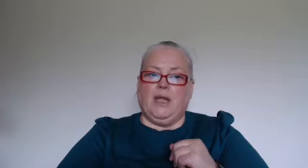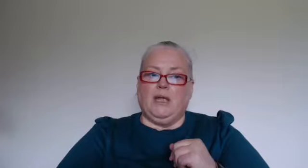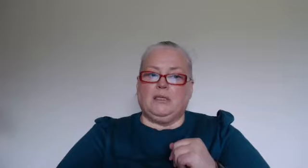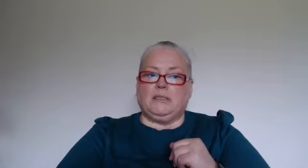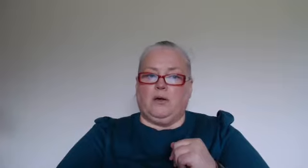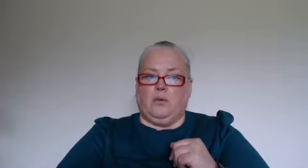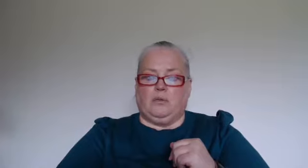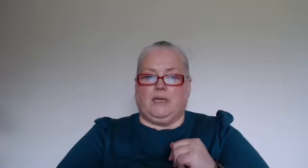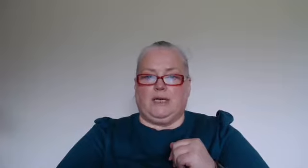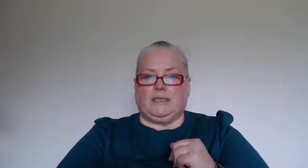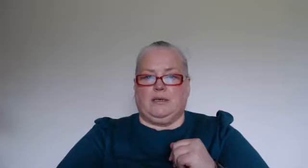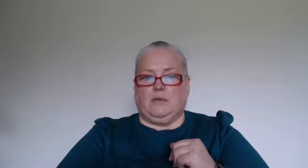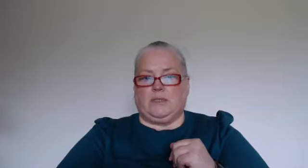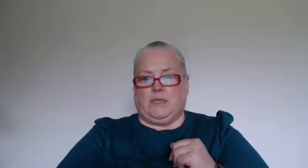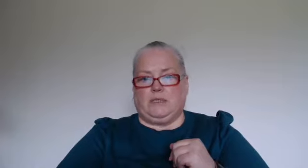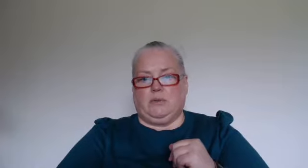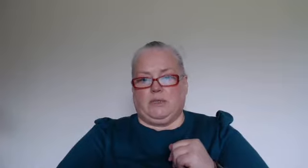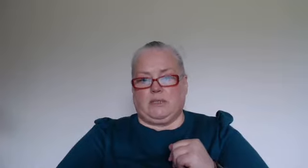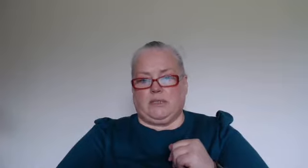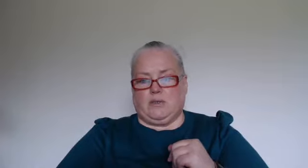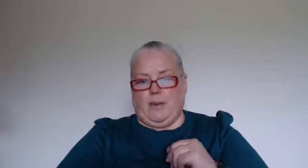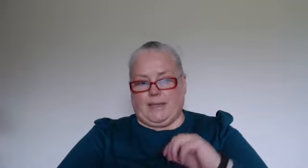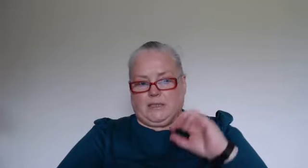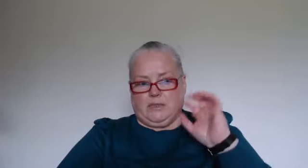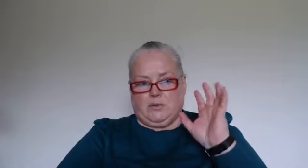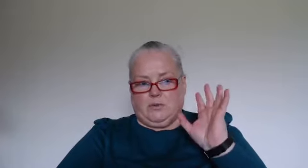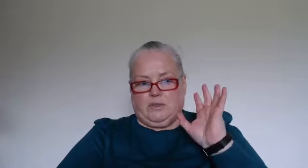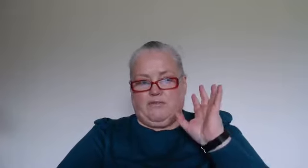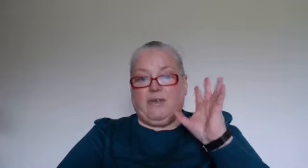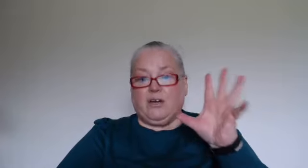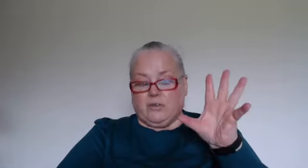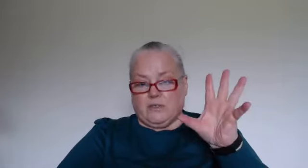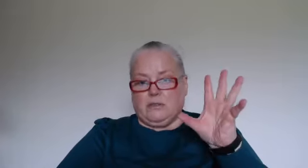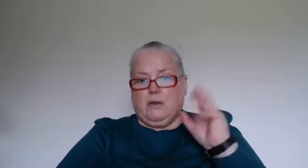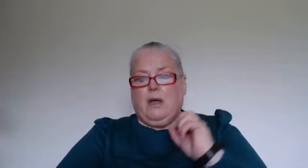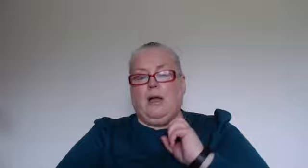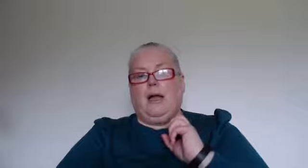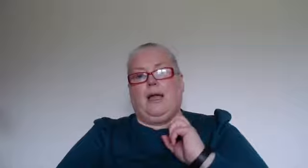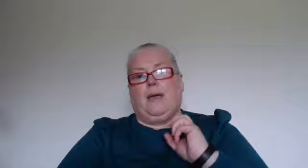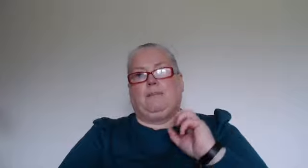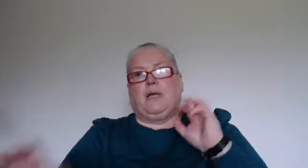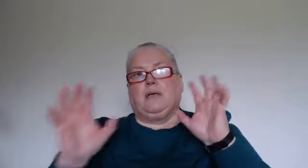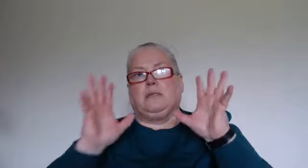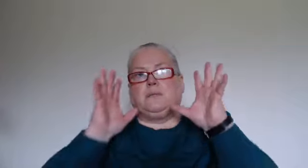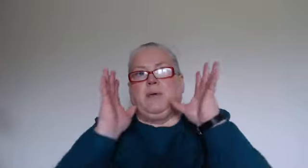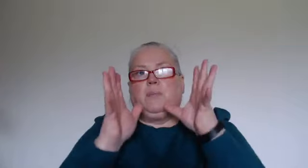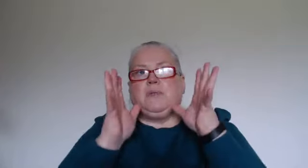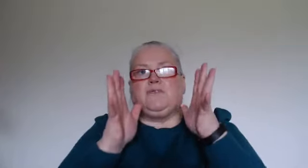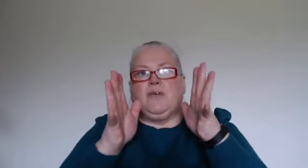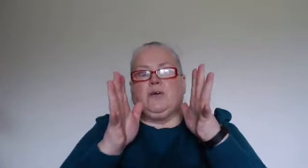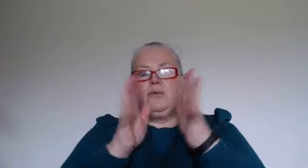So the next thing I would say to you is let's go back to the fears because people's fears